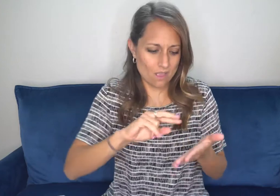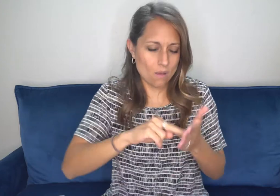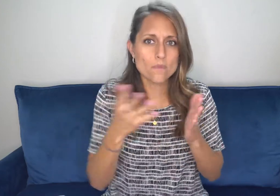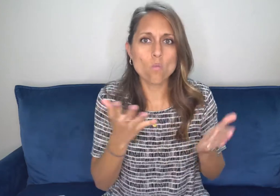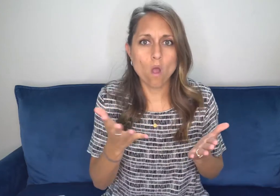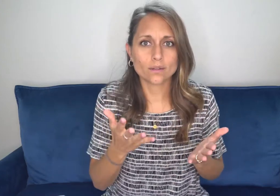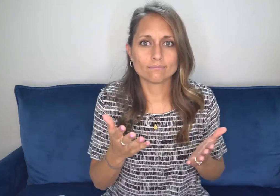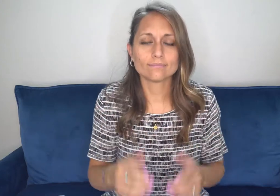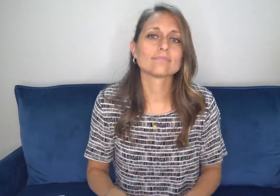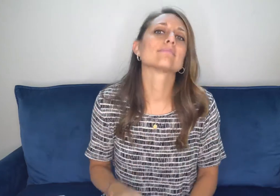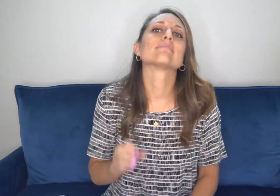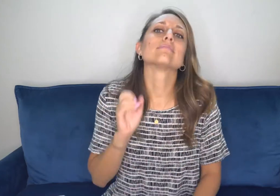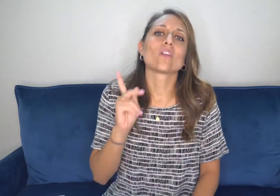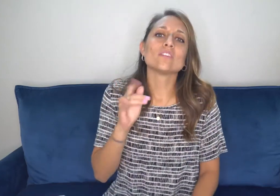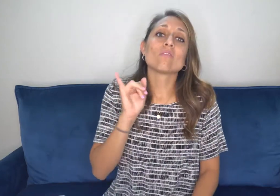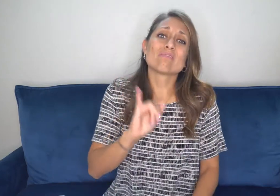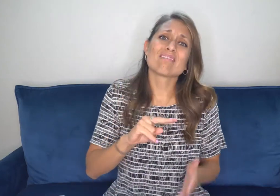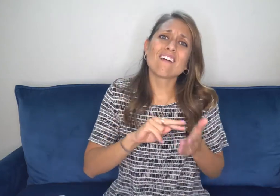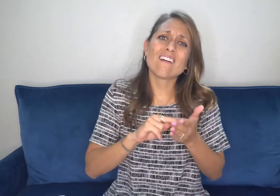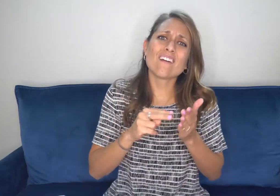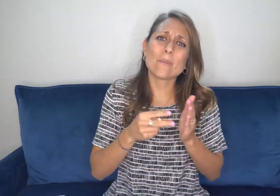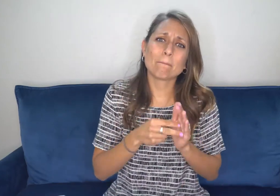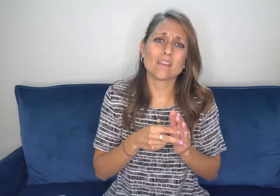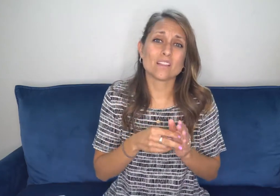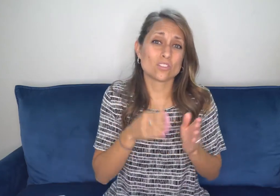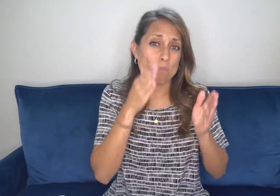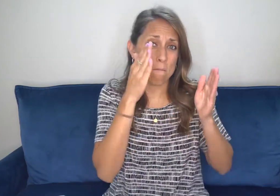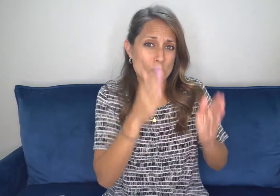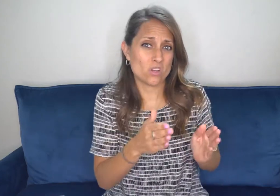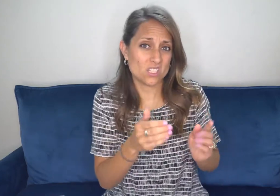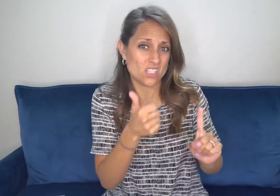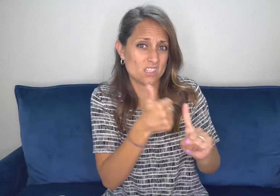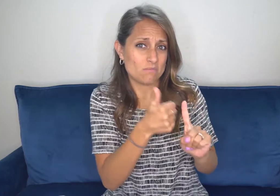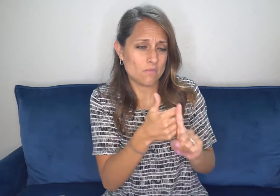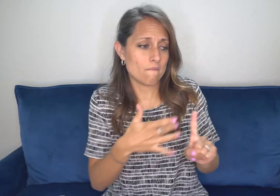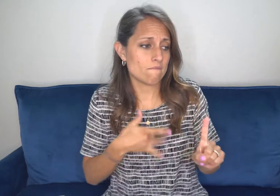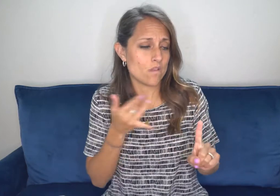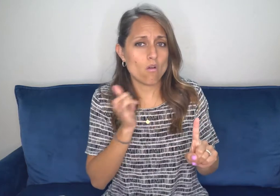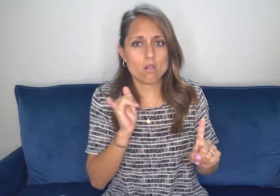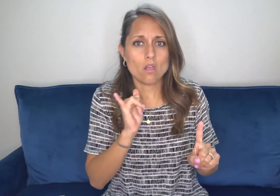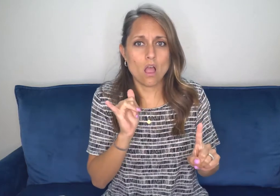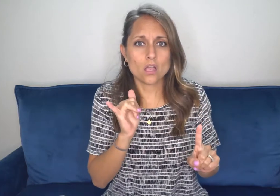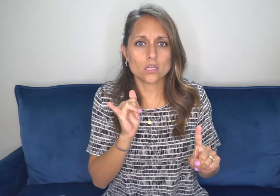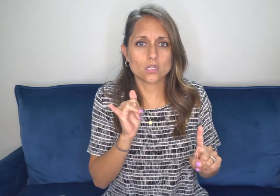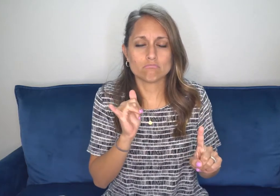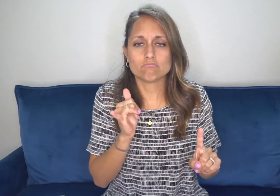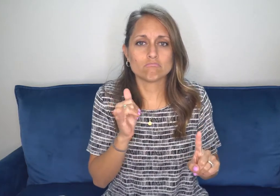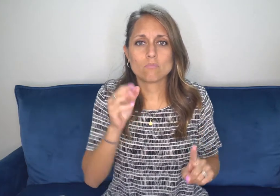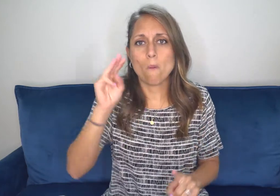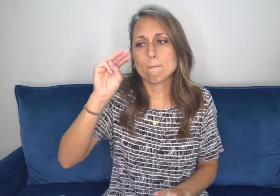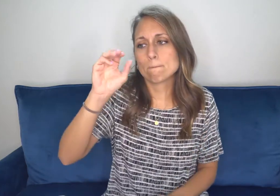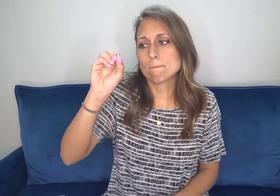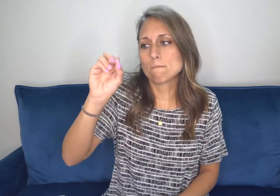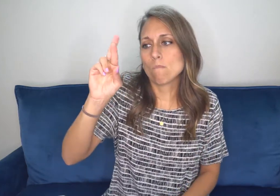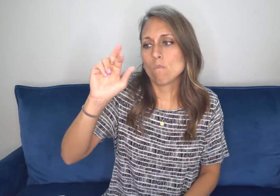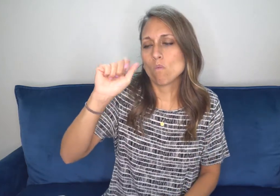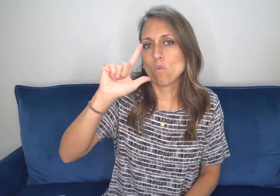righteous people that don't need repentance. So this means a person that feels they are